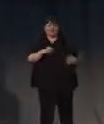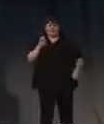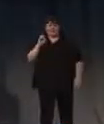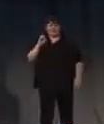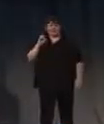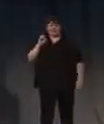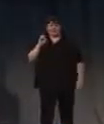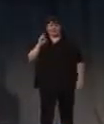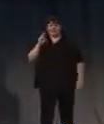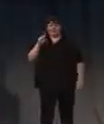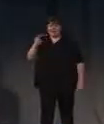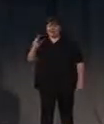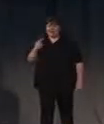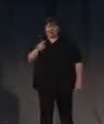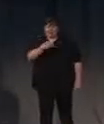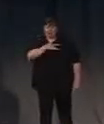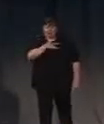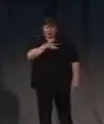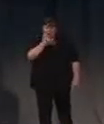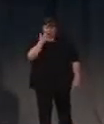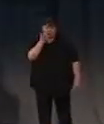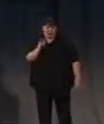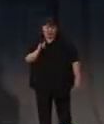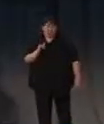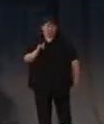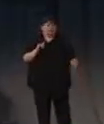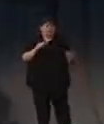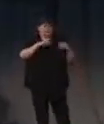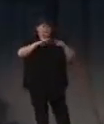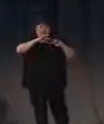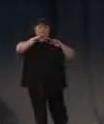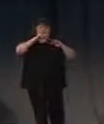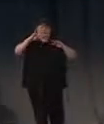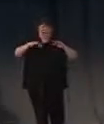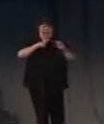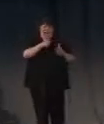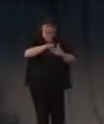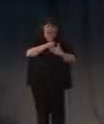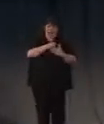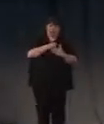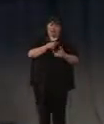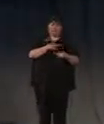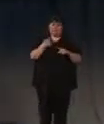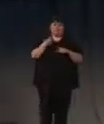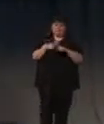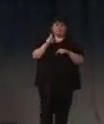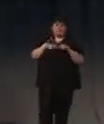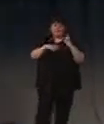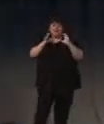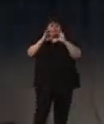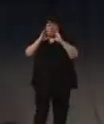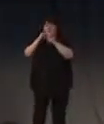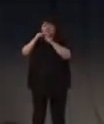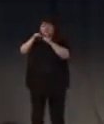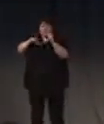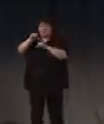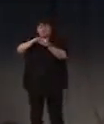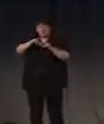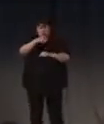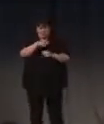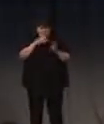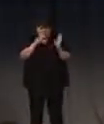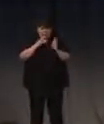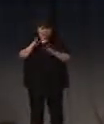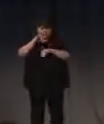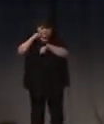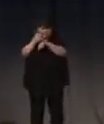might have been and so forth. So the other thing is, since you can't communicate with one another, do you have any plans for setting up